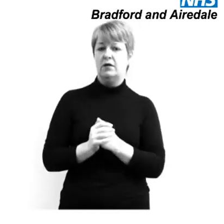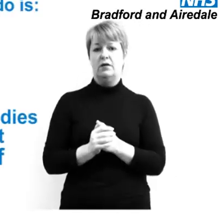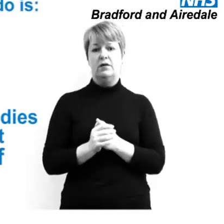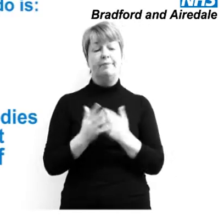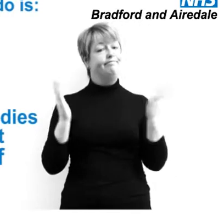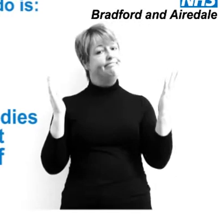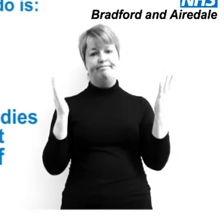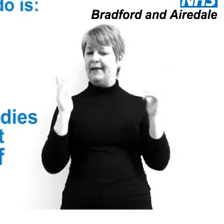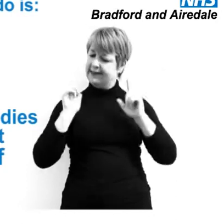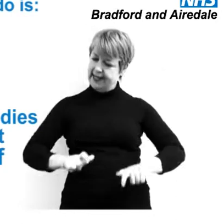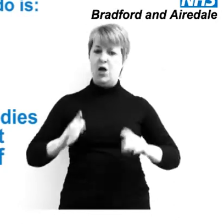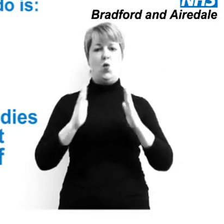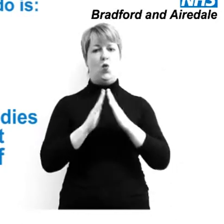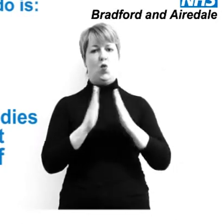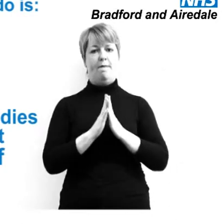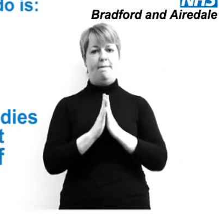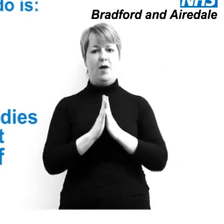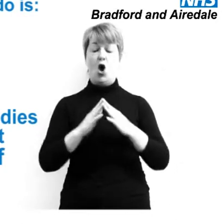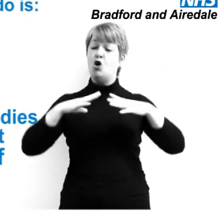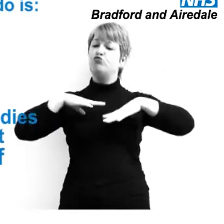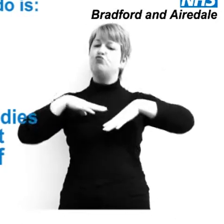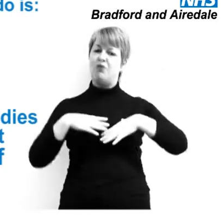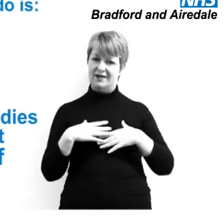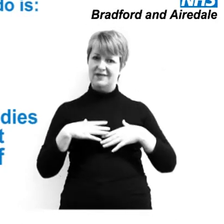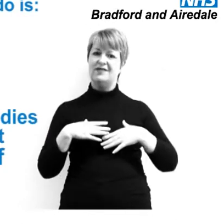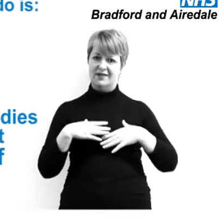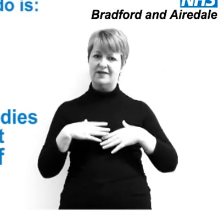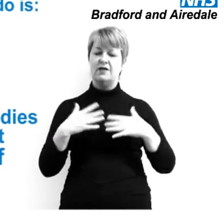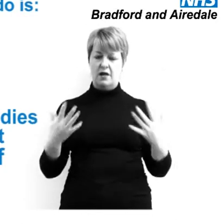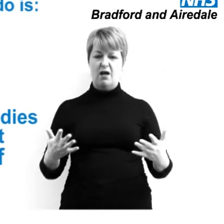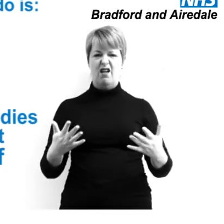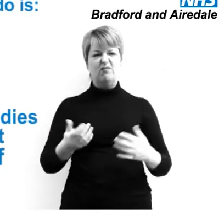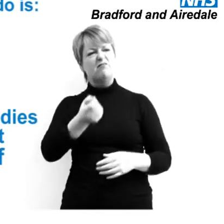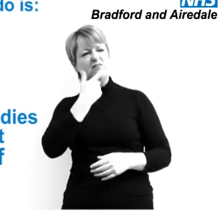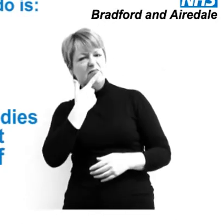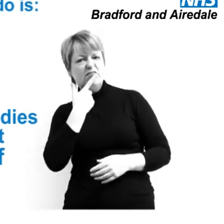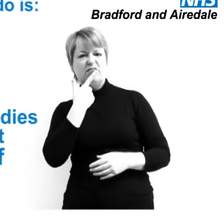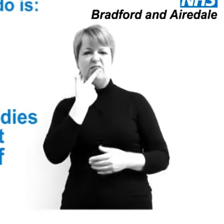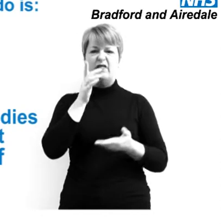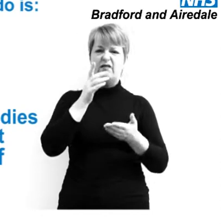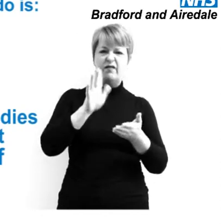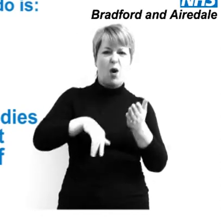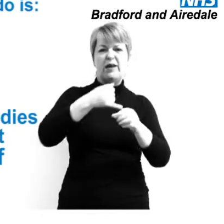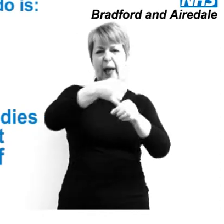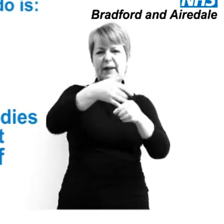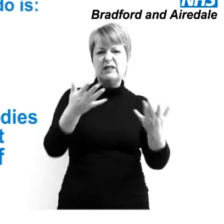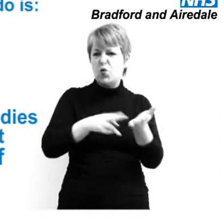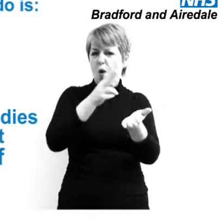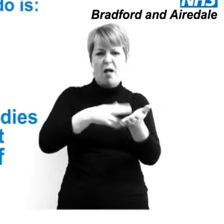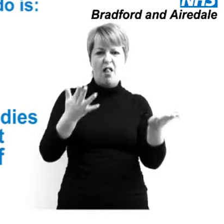The best thing to do is stay at home and rest, take over the counter flu remedies from the chemist and drink